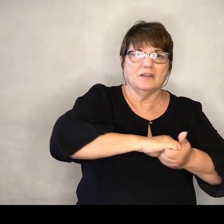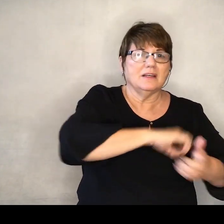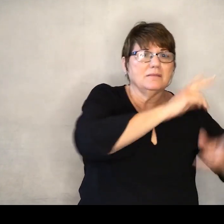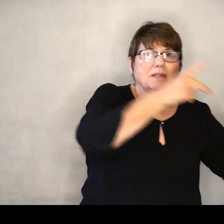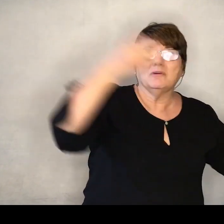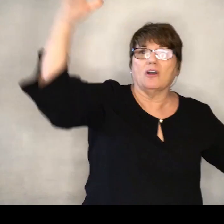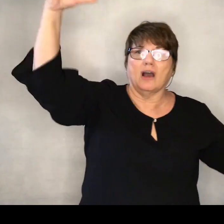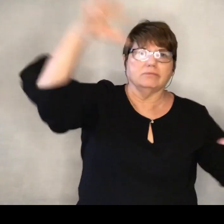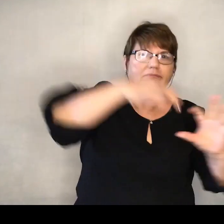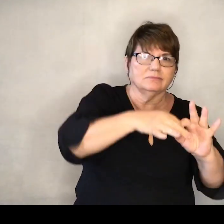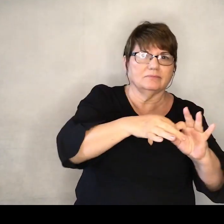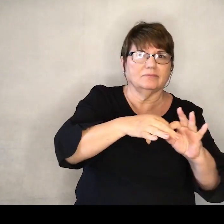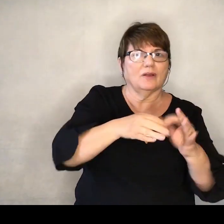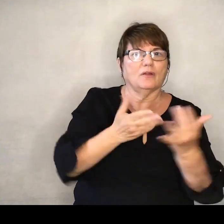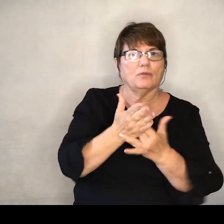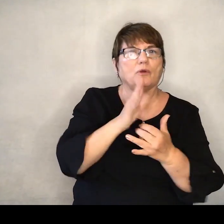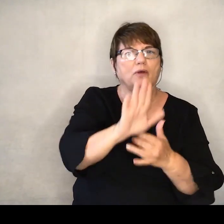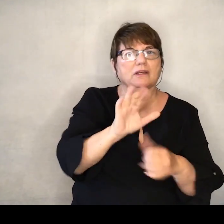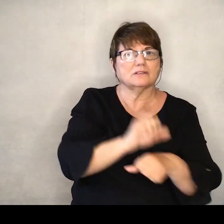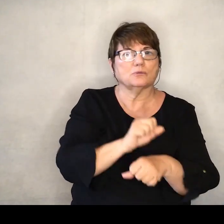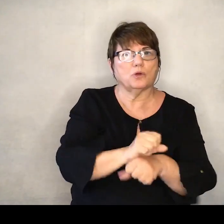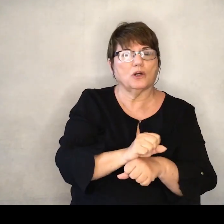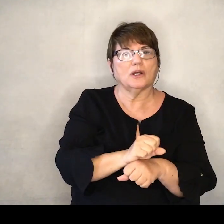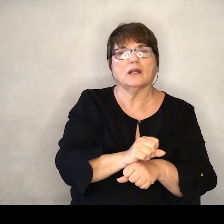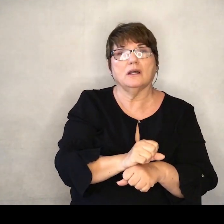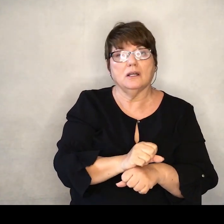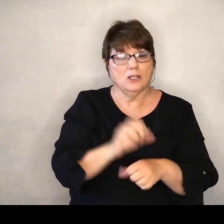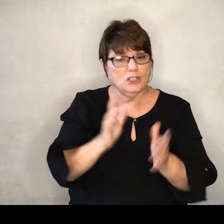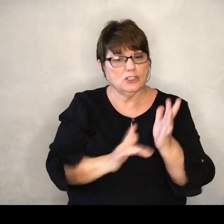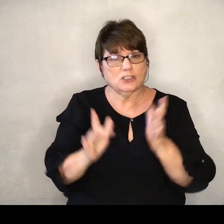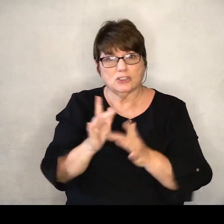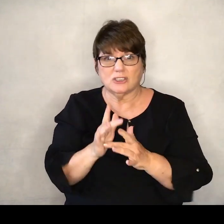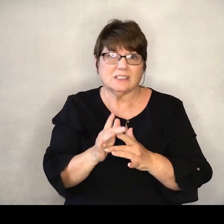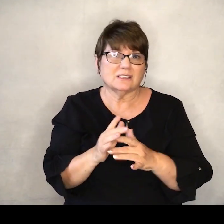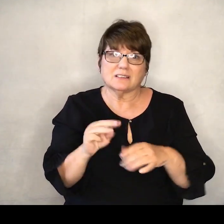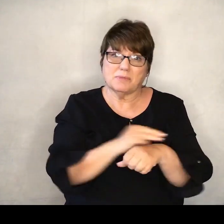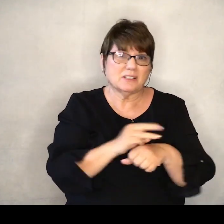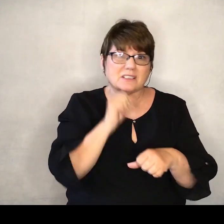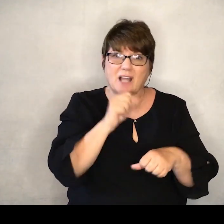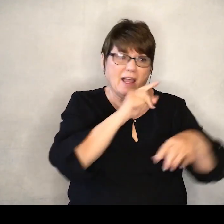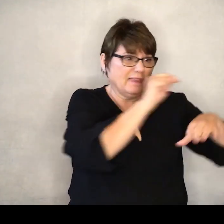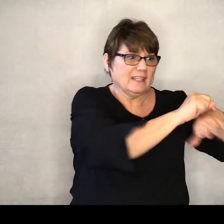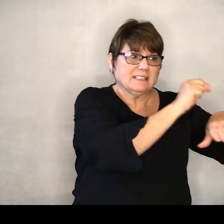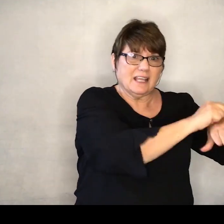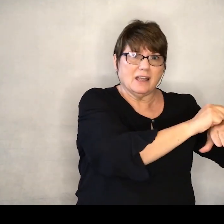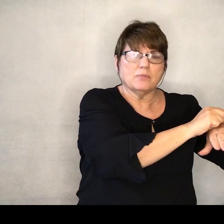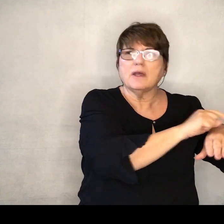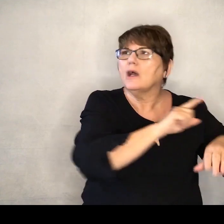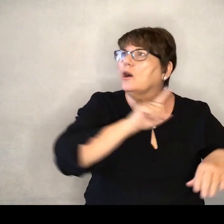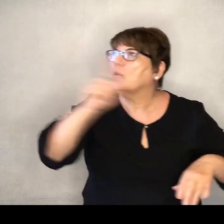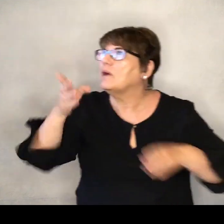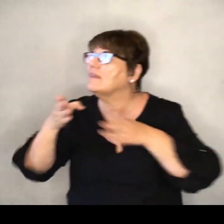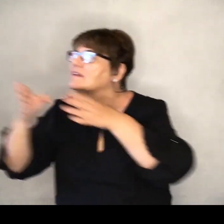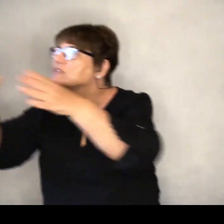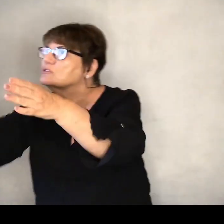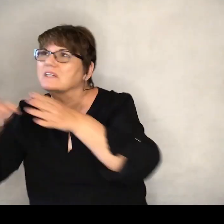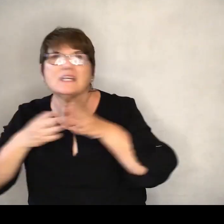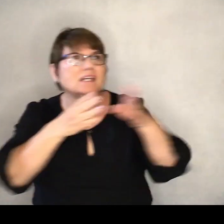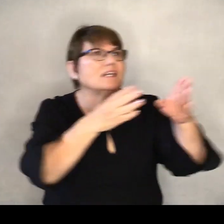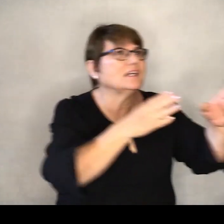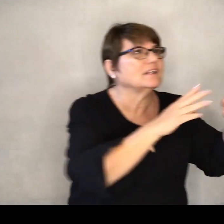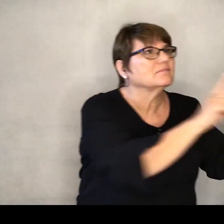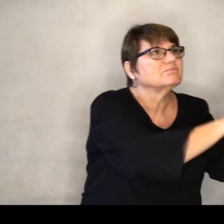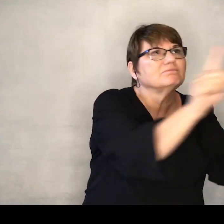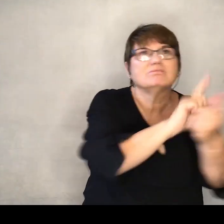him. His ministry was not in the temple, but out on the streets of the villages that he and the